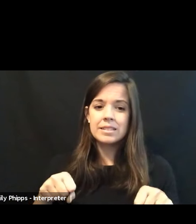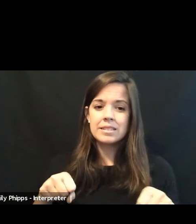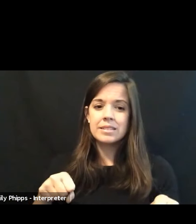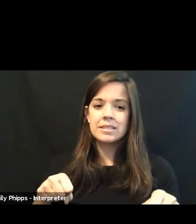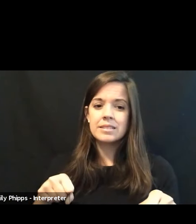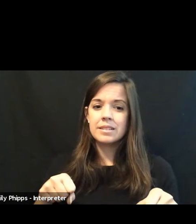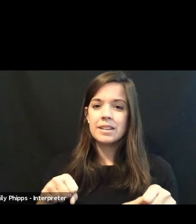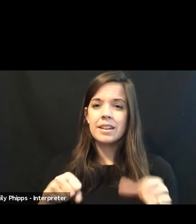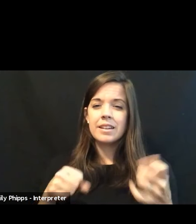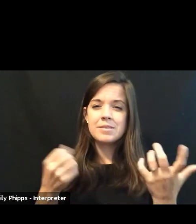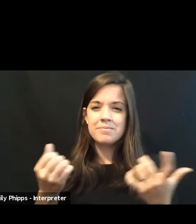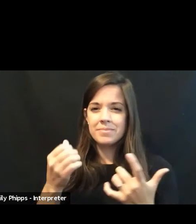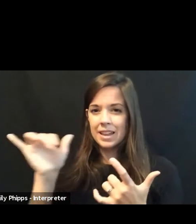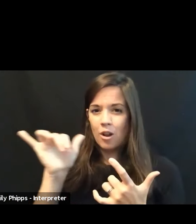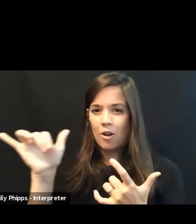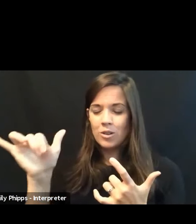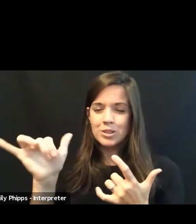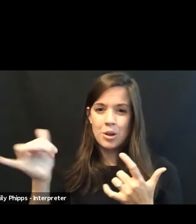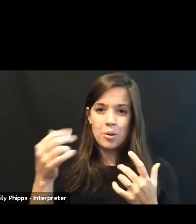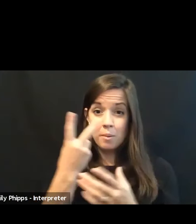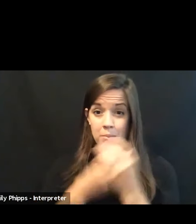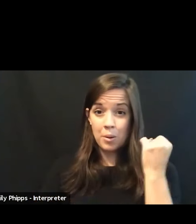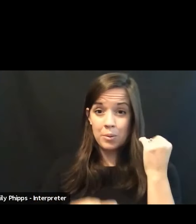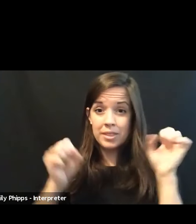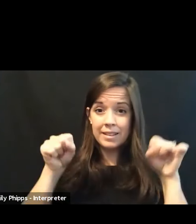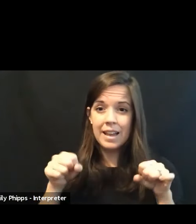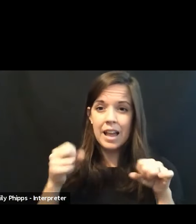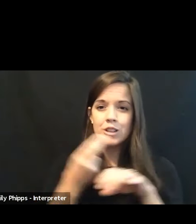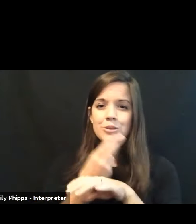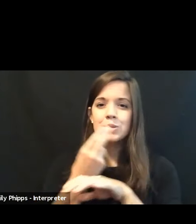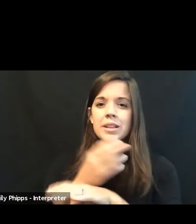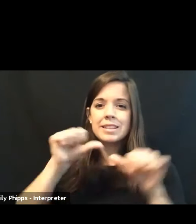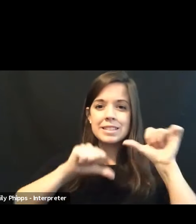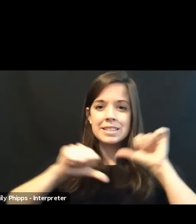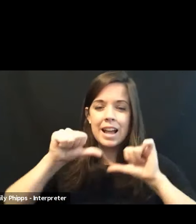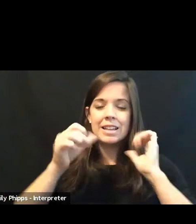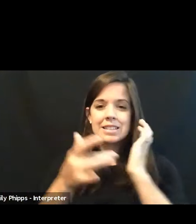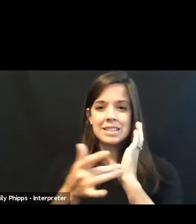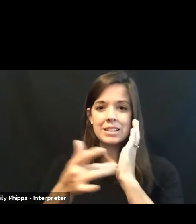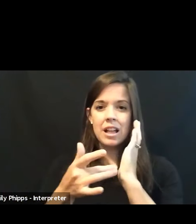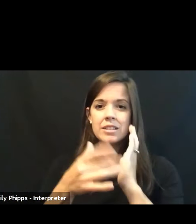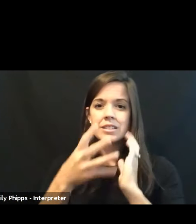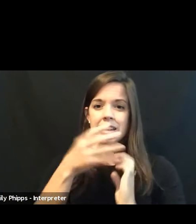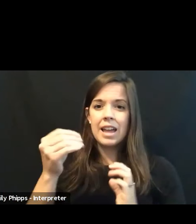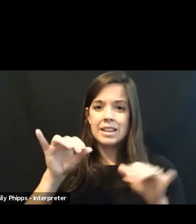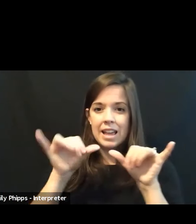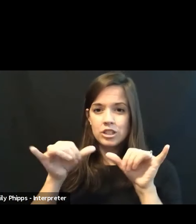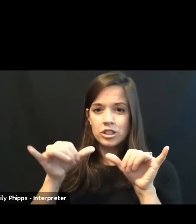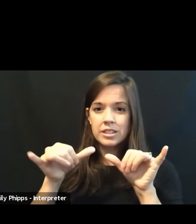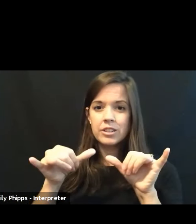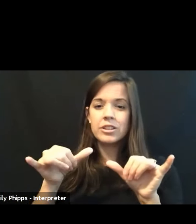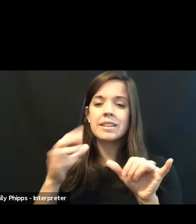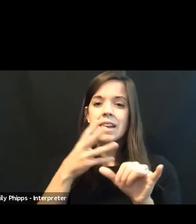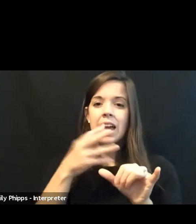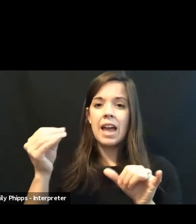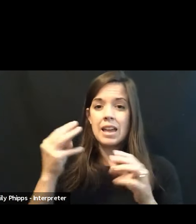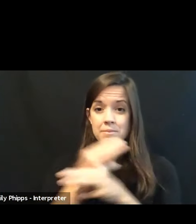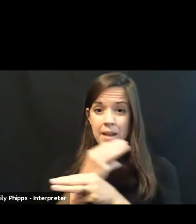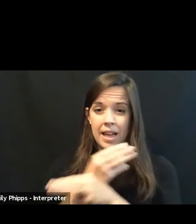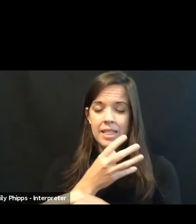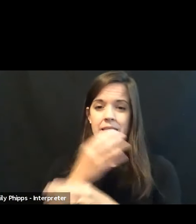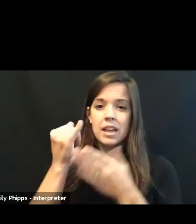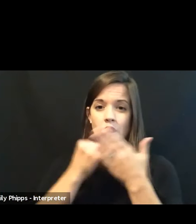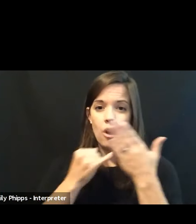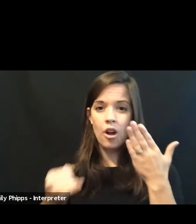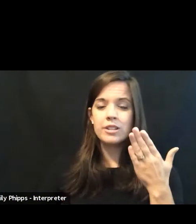pardon the pun, can dovetail into science, technology, engineering, and math, engineering, arts, and math.